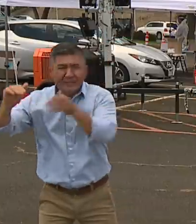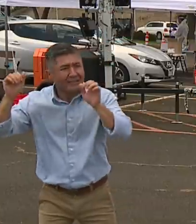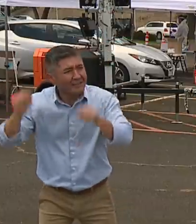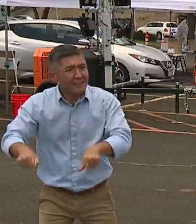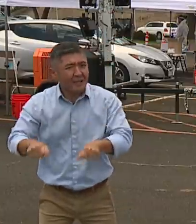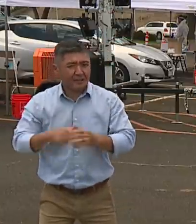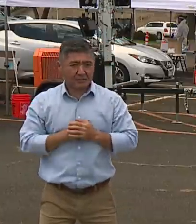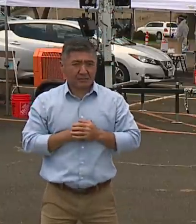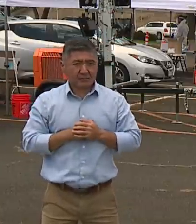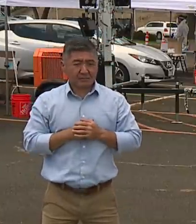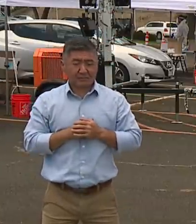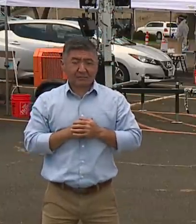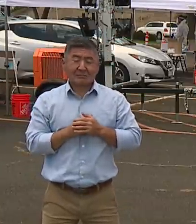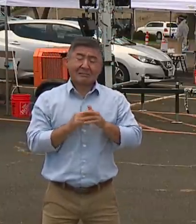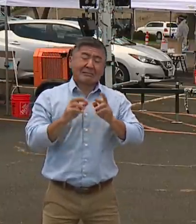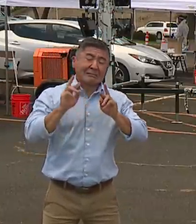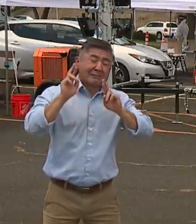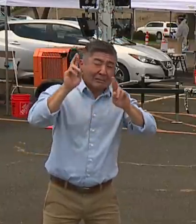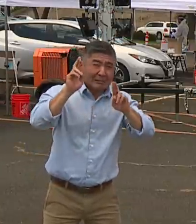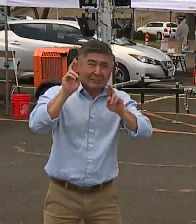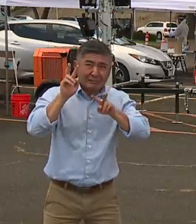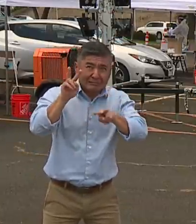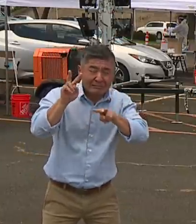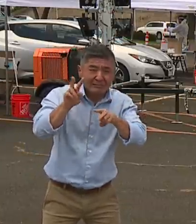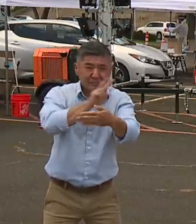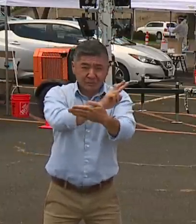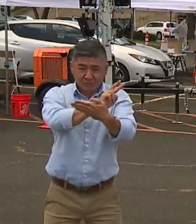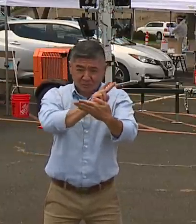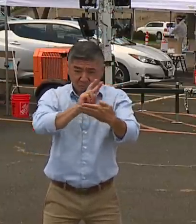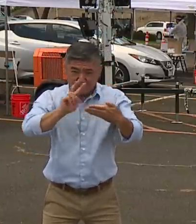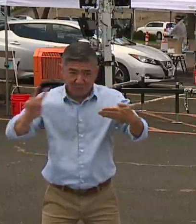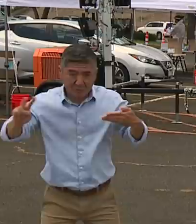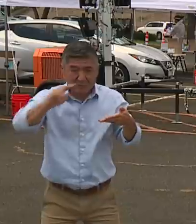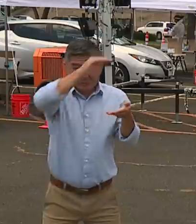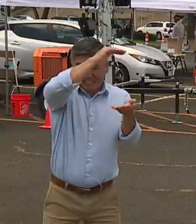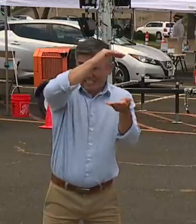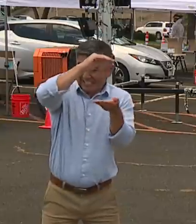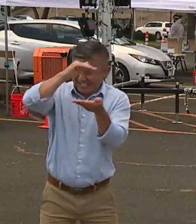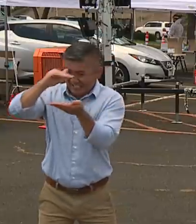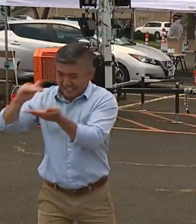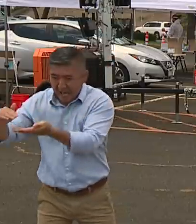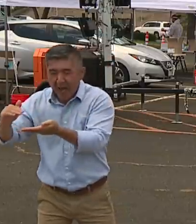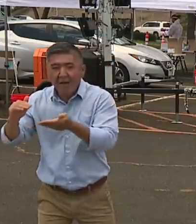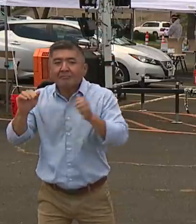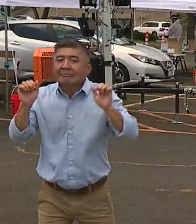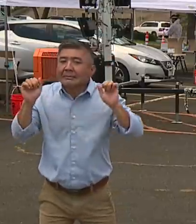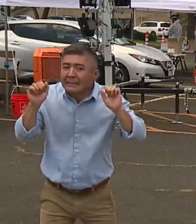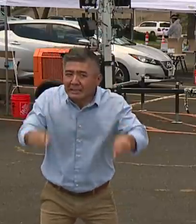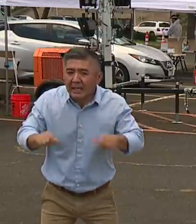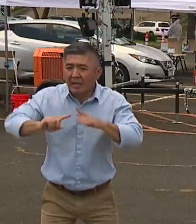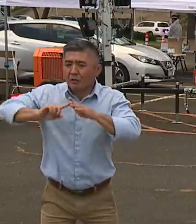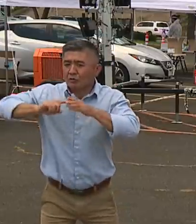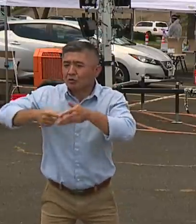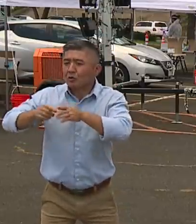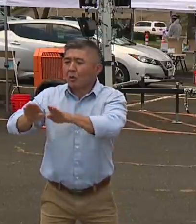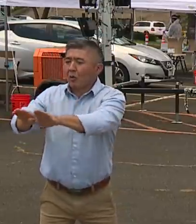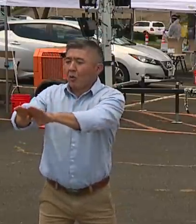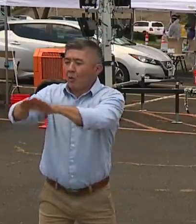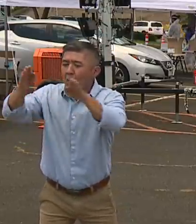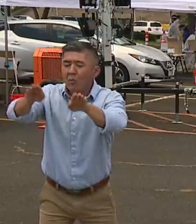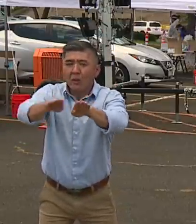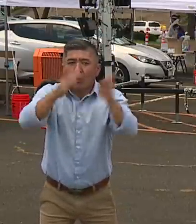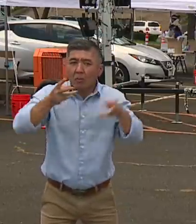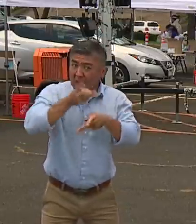and in two weeks hopefully we can get to a place where we can reopen once again in a more controlled and cautious